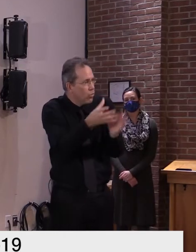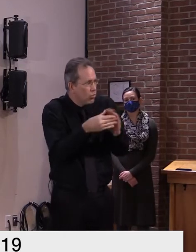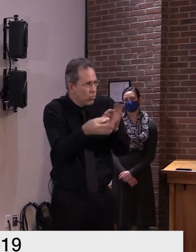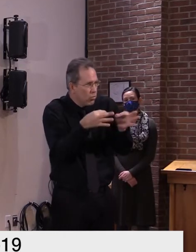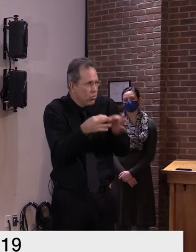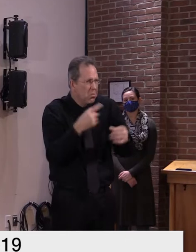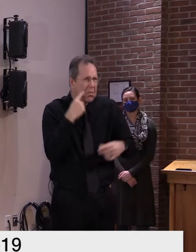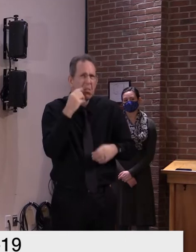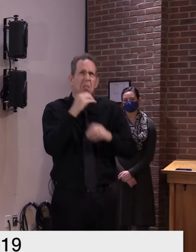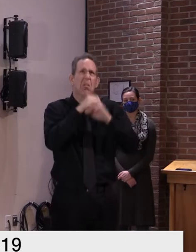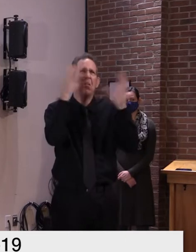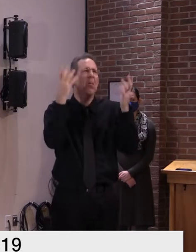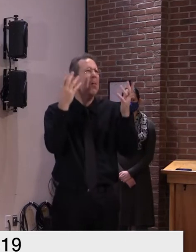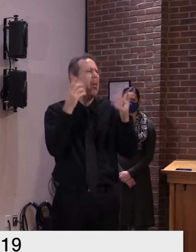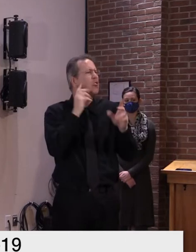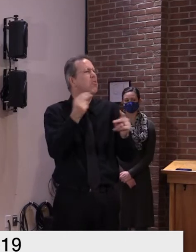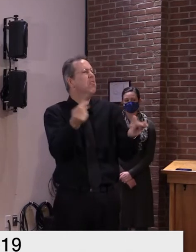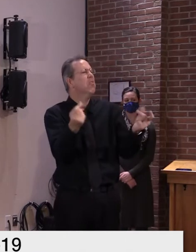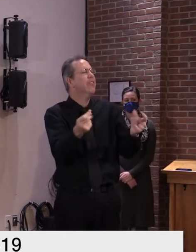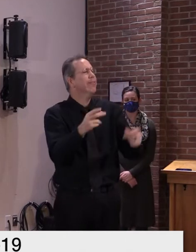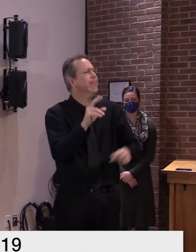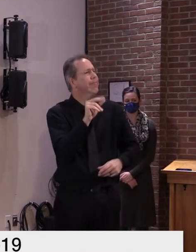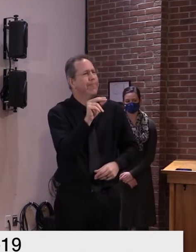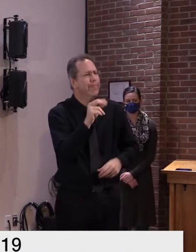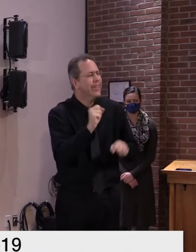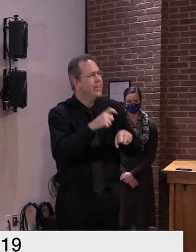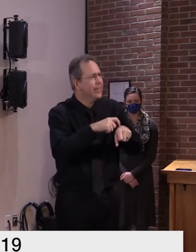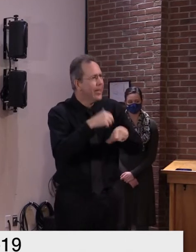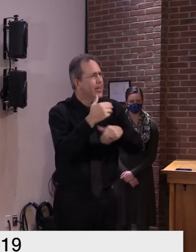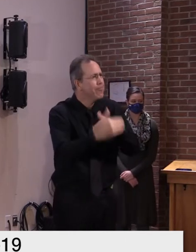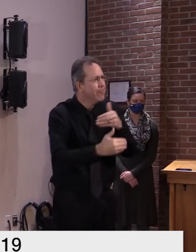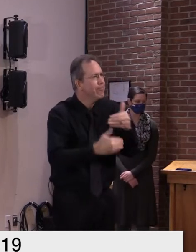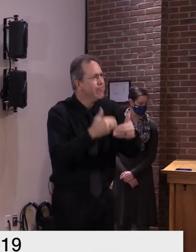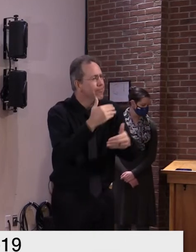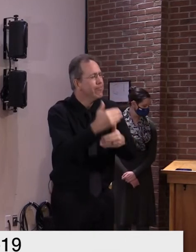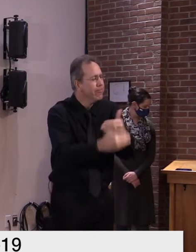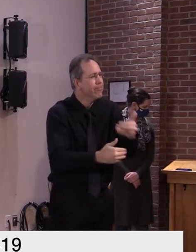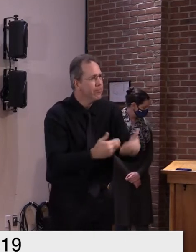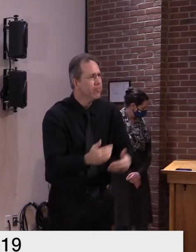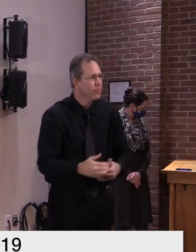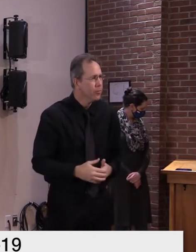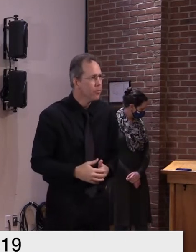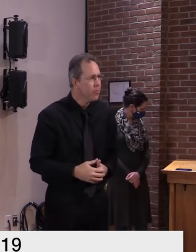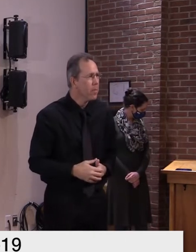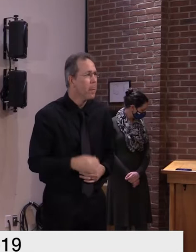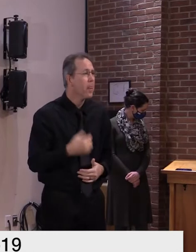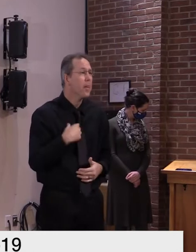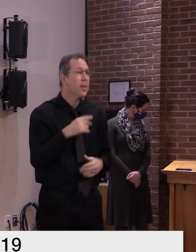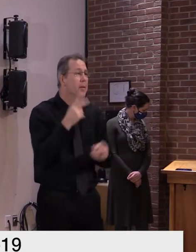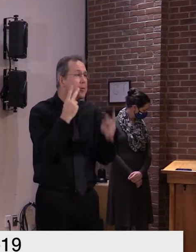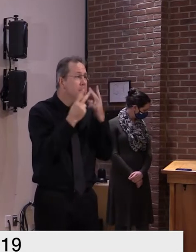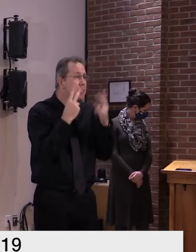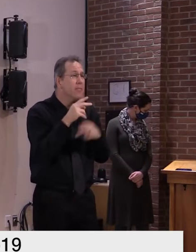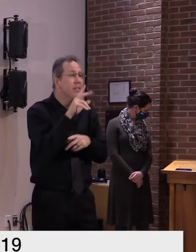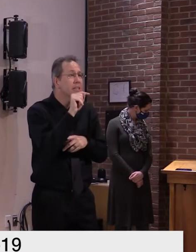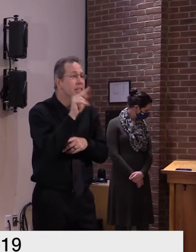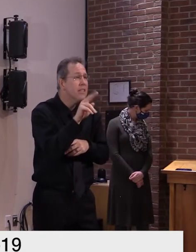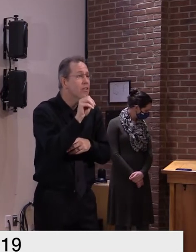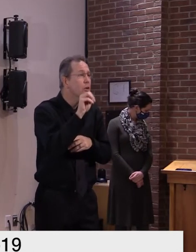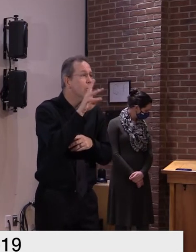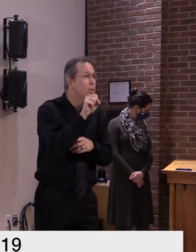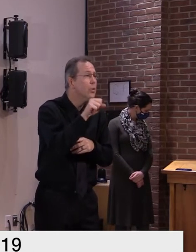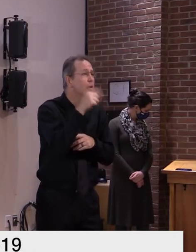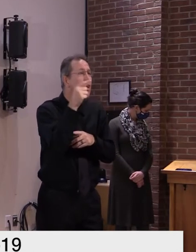stark statistics on the tv of hospitalizations and deaths and cases aren't going to change